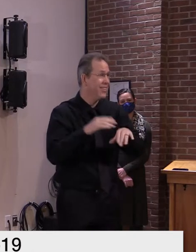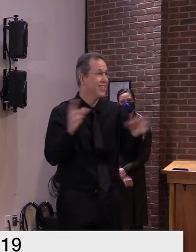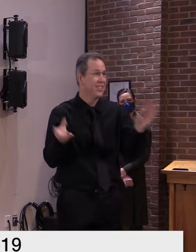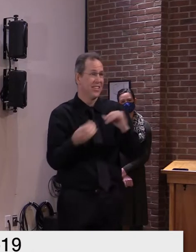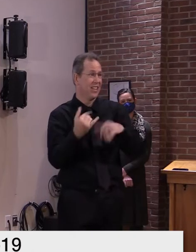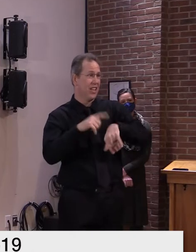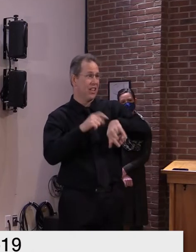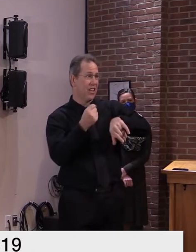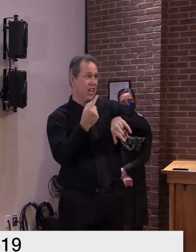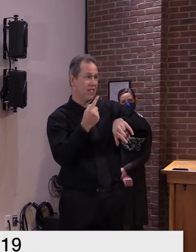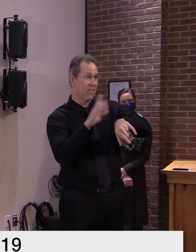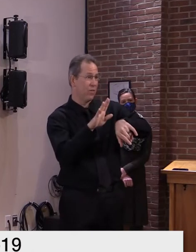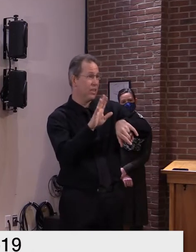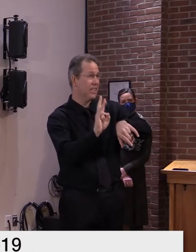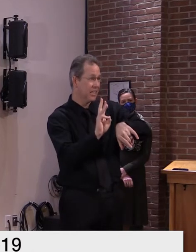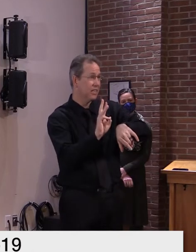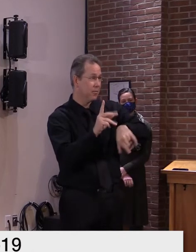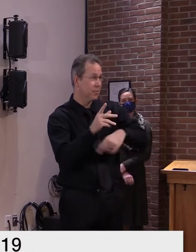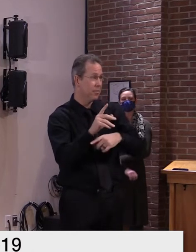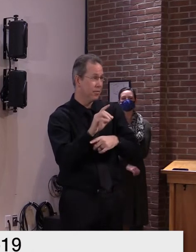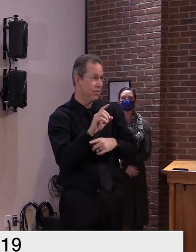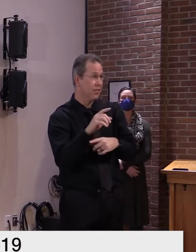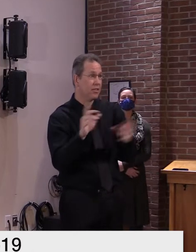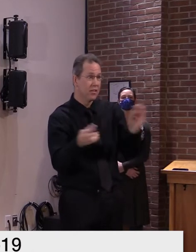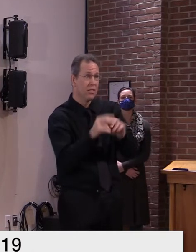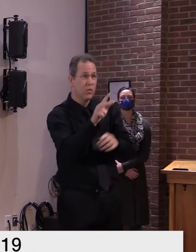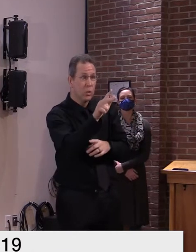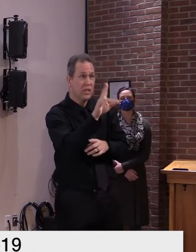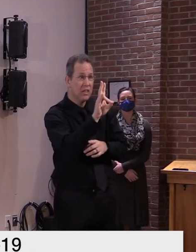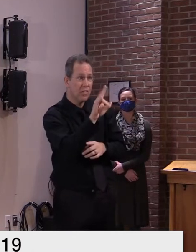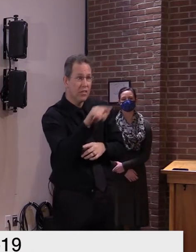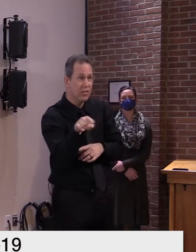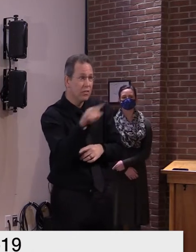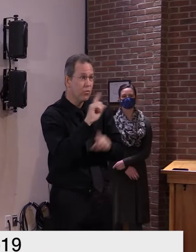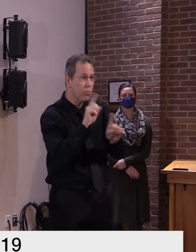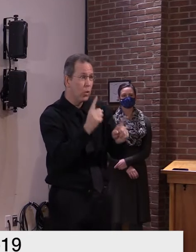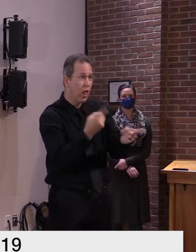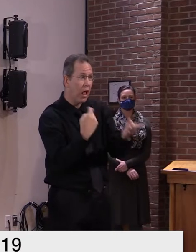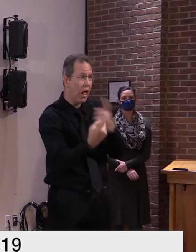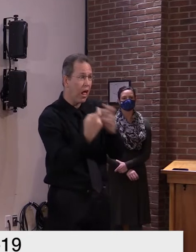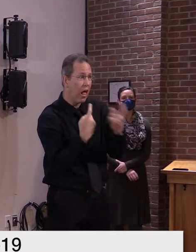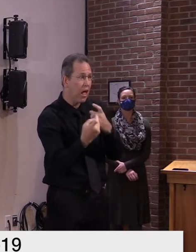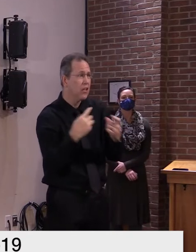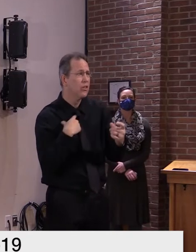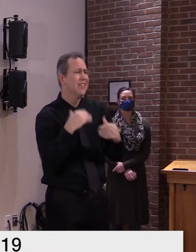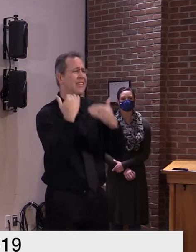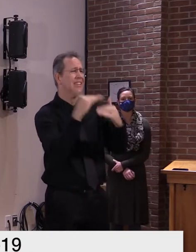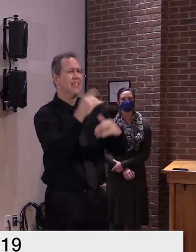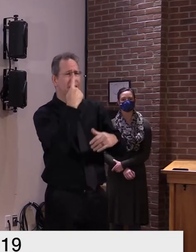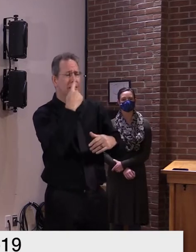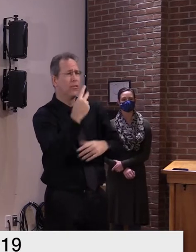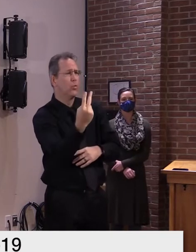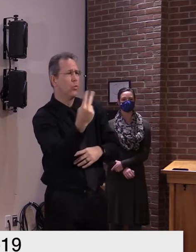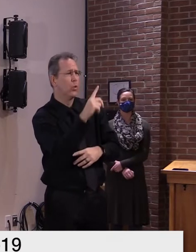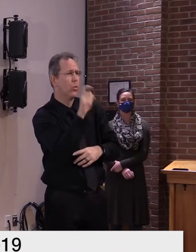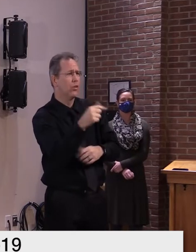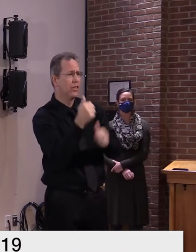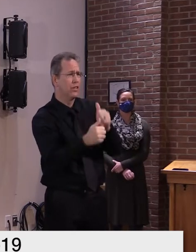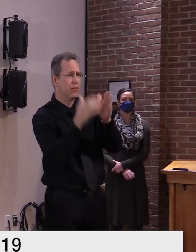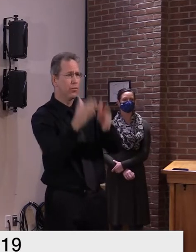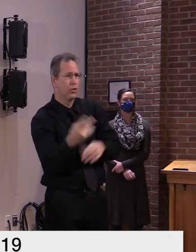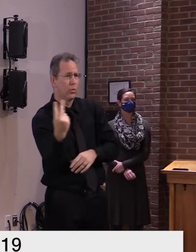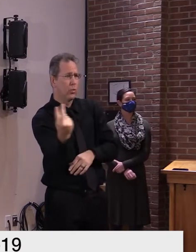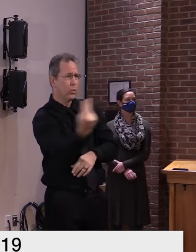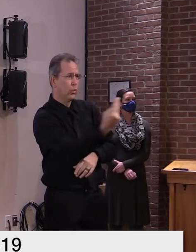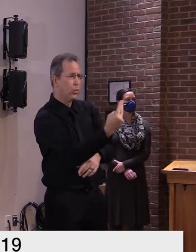27 reporters in the queue so we are going to limit this to two questions and then uh move on from from there we'll